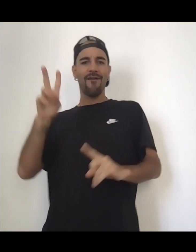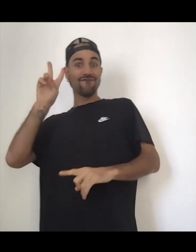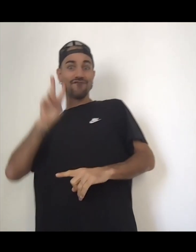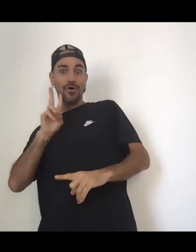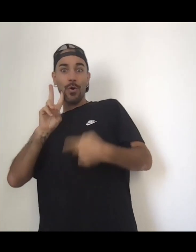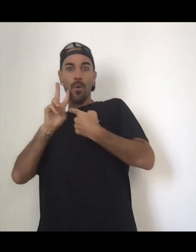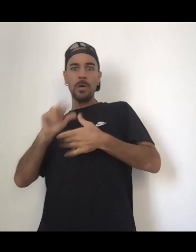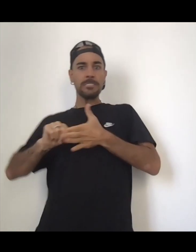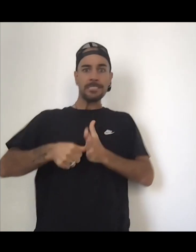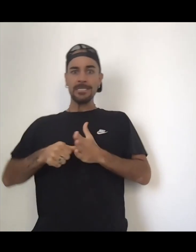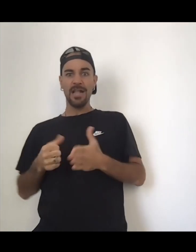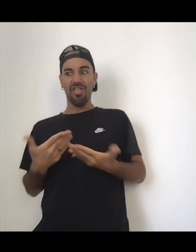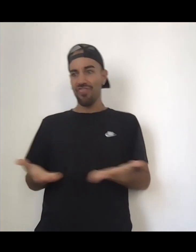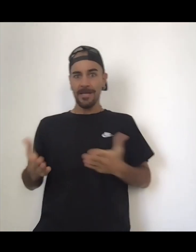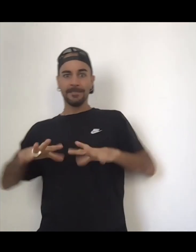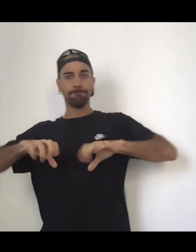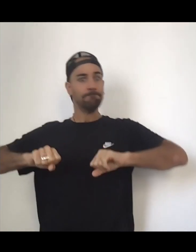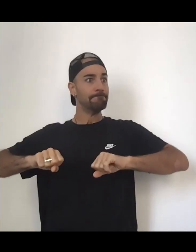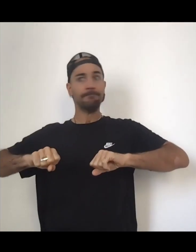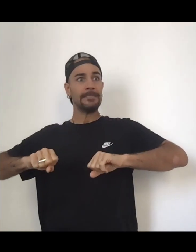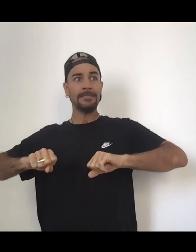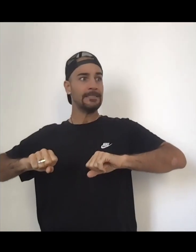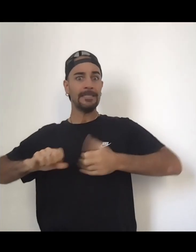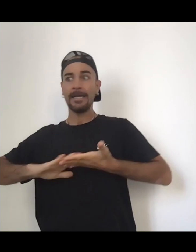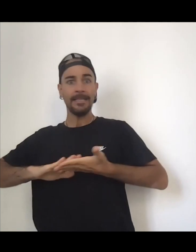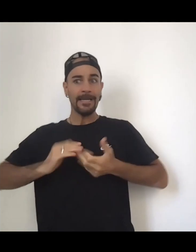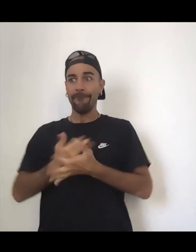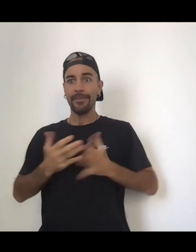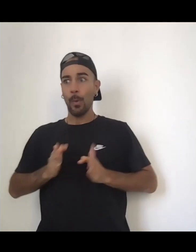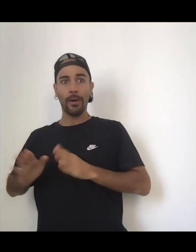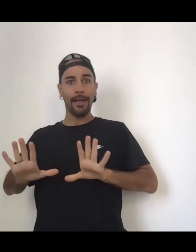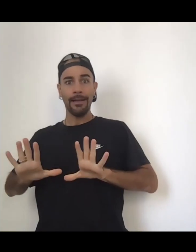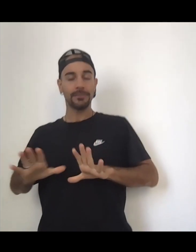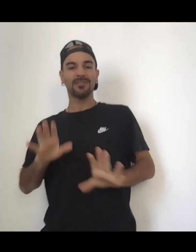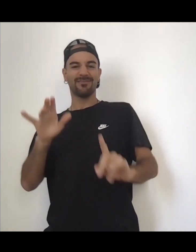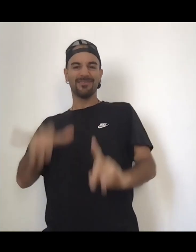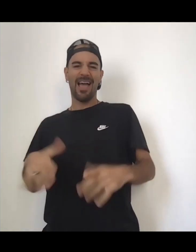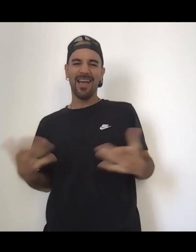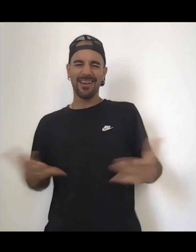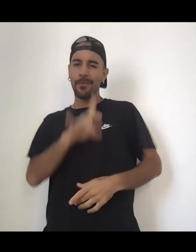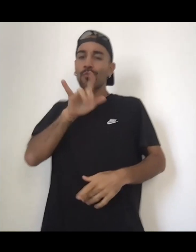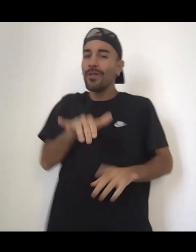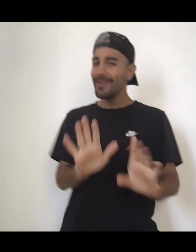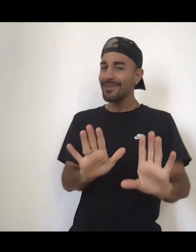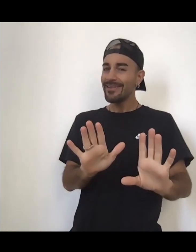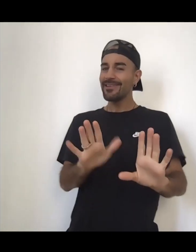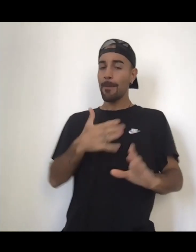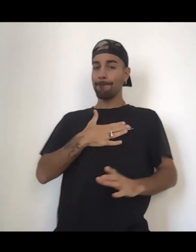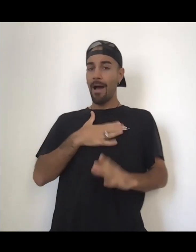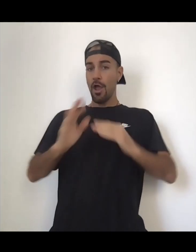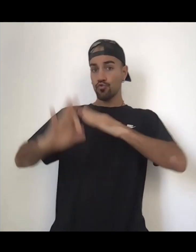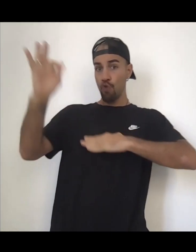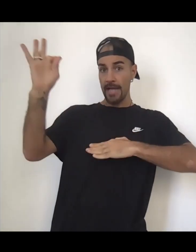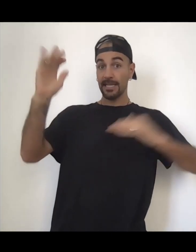I really do love that. But I also am a Libra rising Gemini sun. So I'm mutable air, cardinal air. Cardinal is like, let's go.